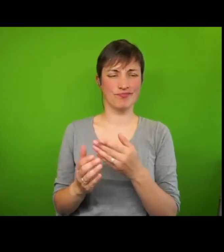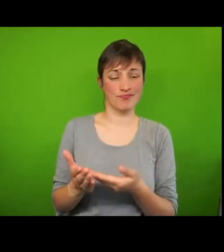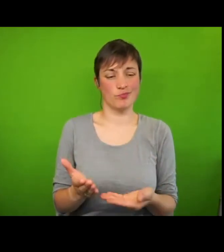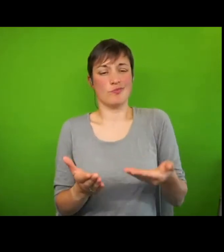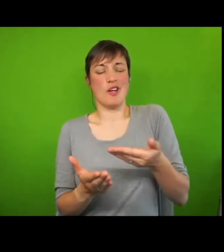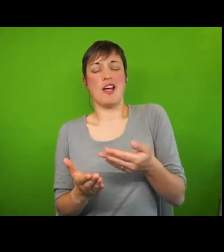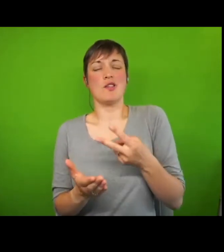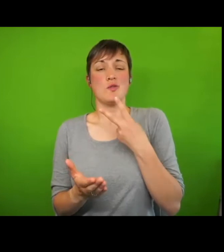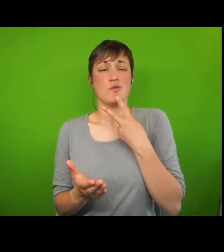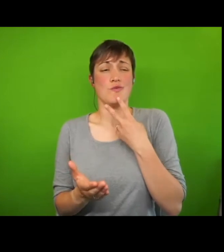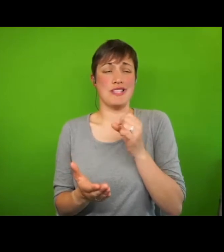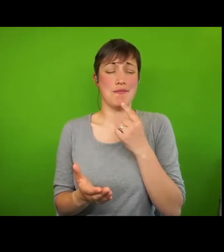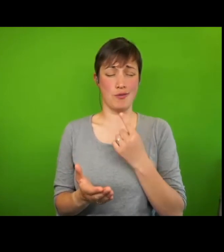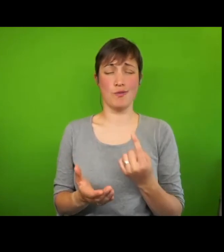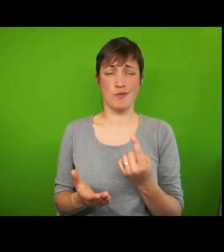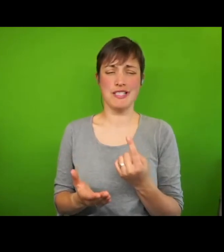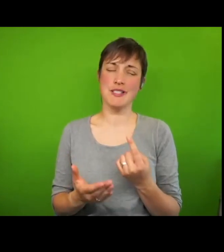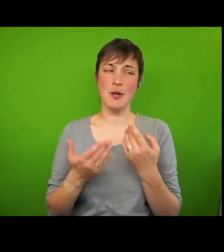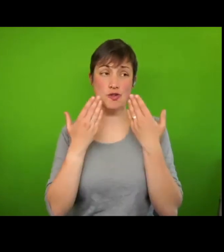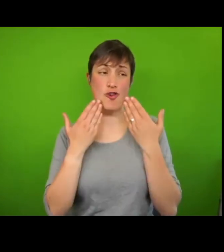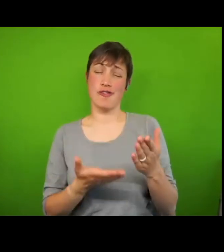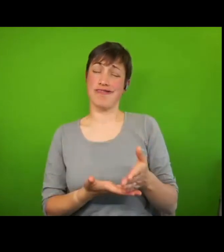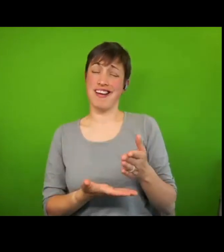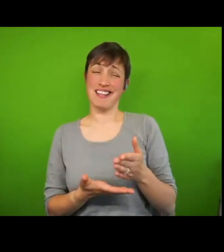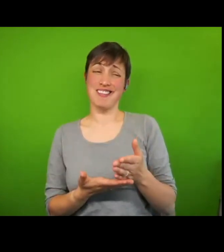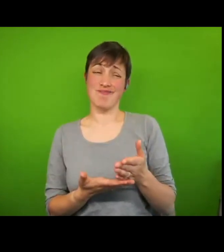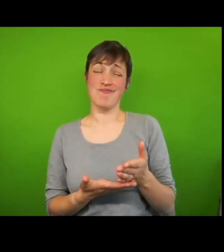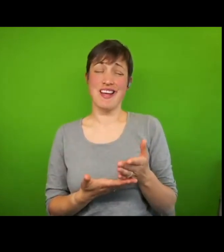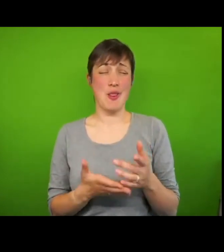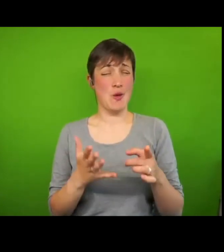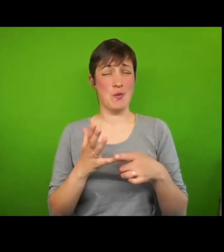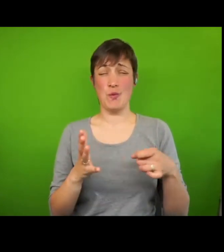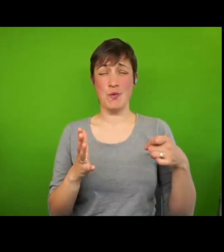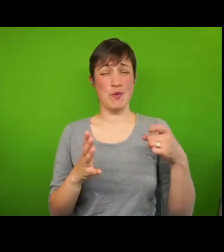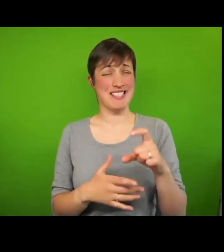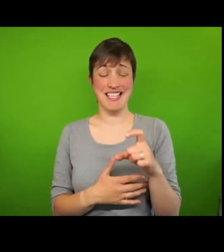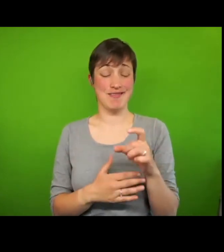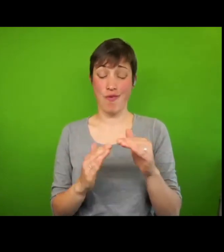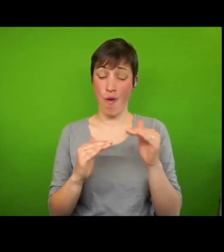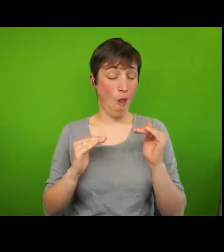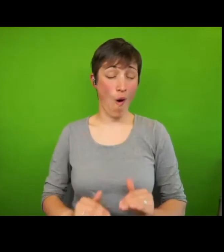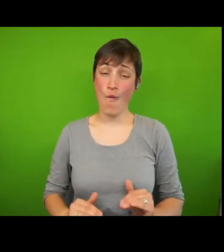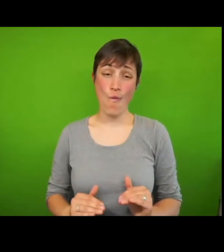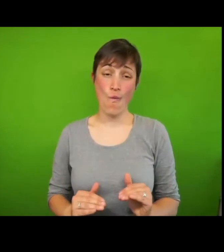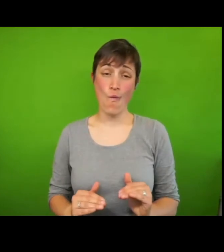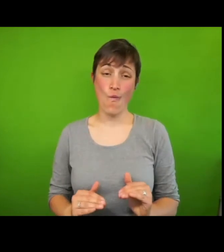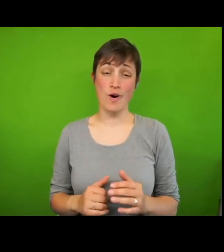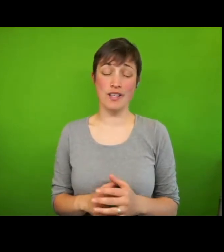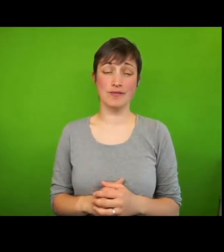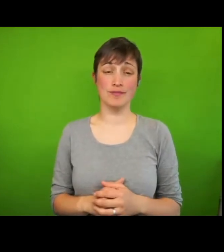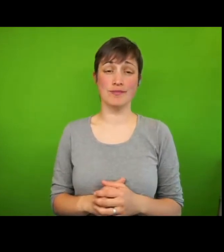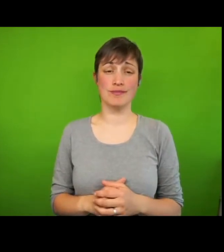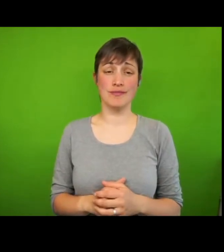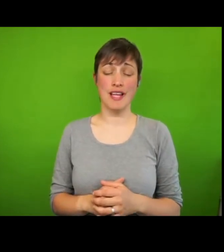represented a tacit admission that universal credit is simply too low. A range of